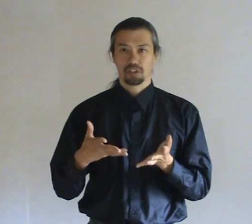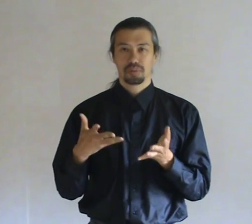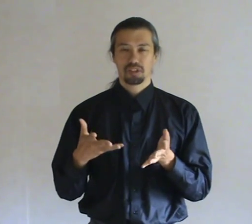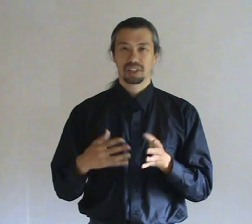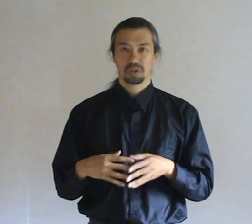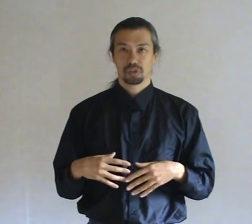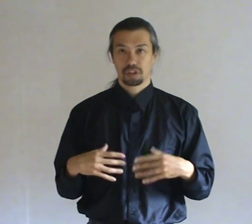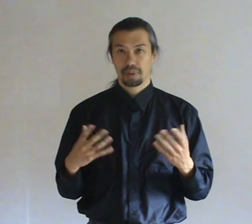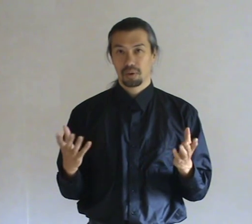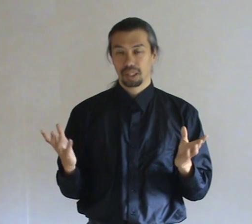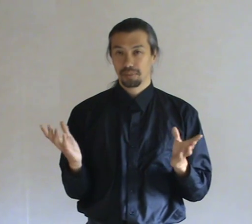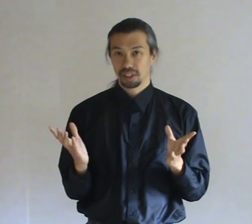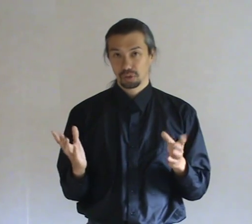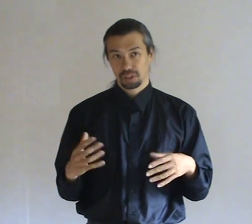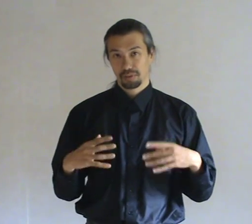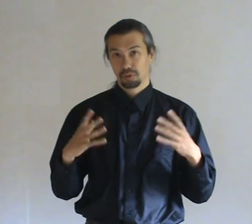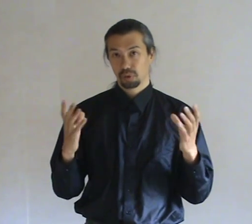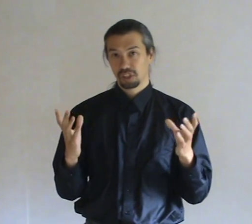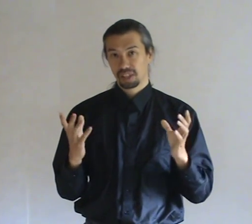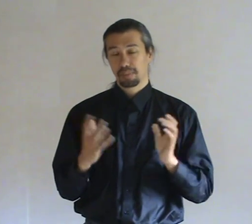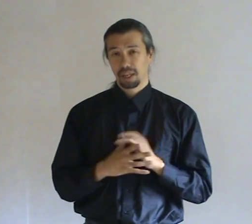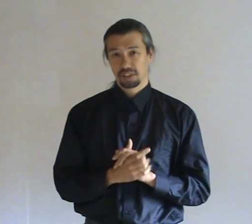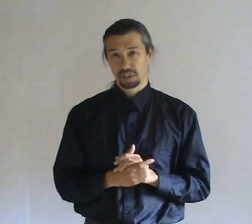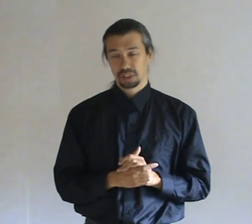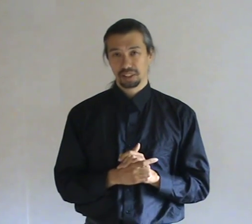means that you are somehow limiting yourself or destabilizing yourself.